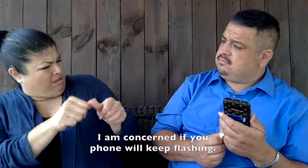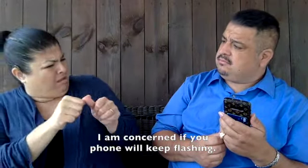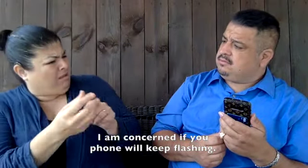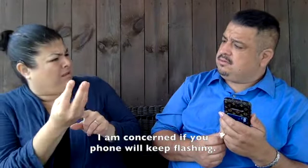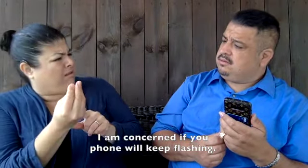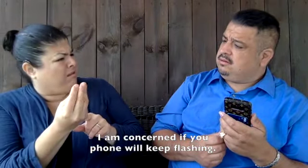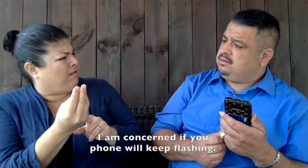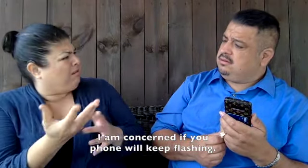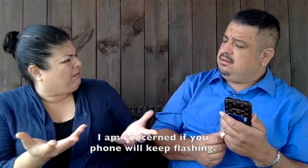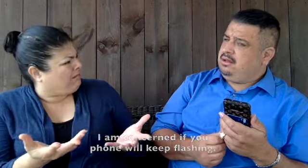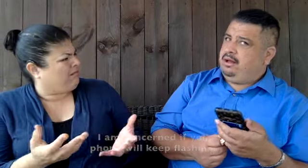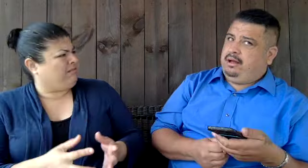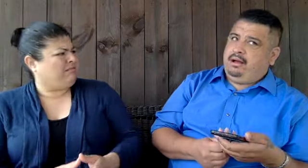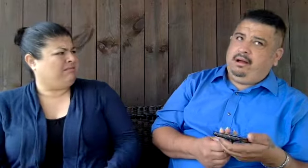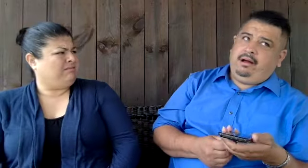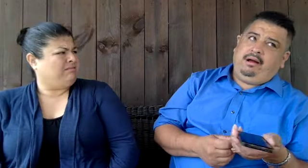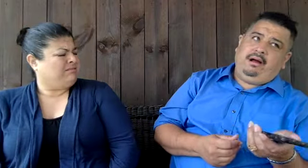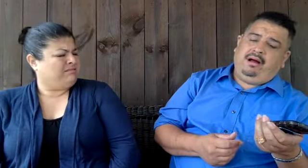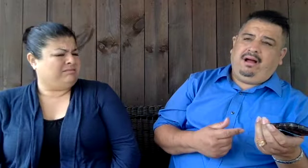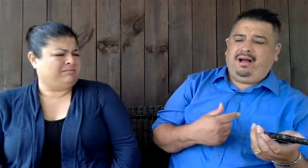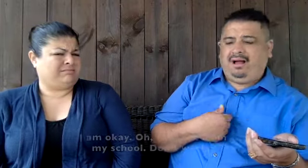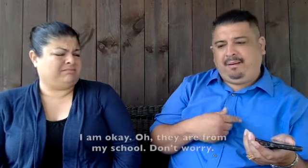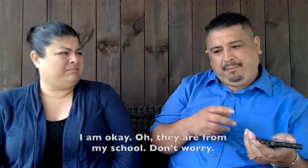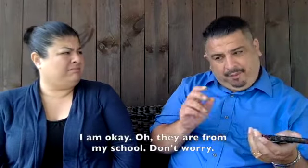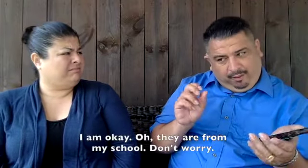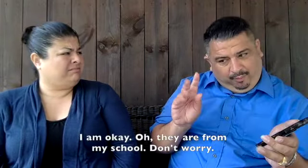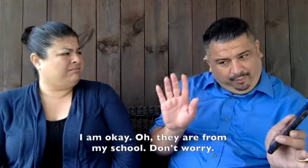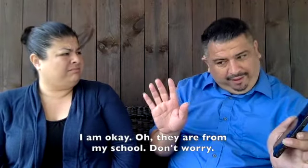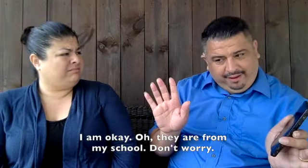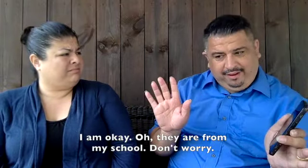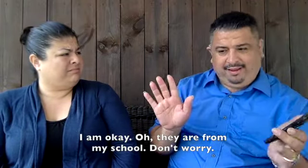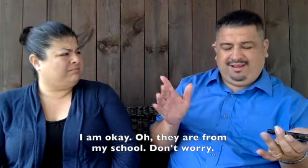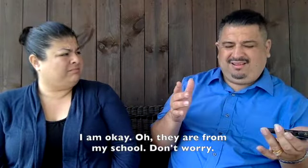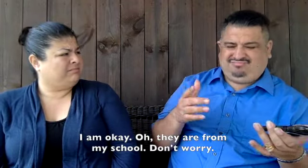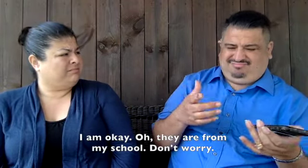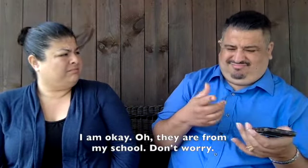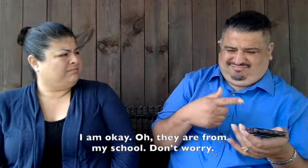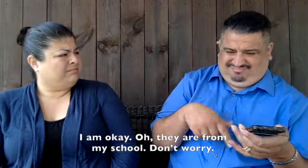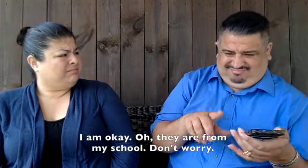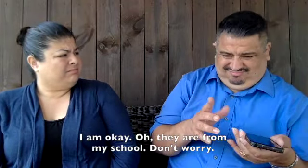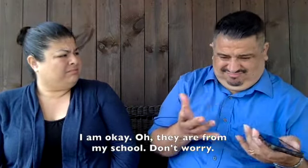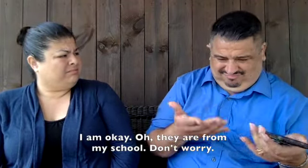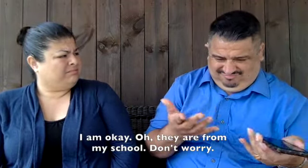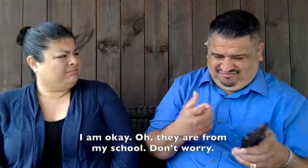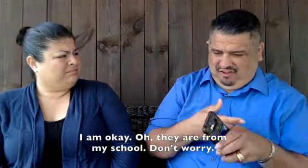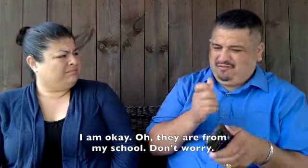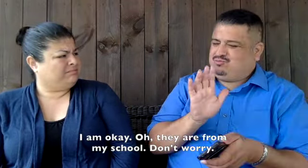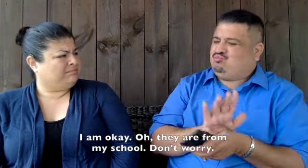I'm okay oh they're from my school don't worry